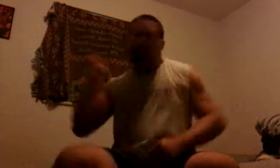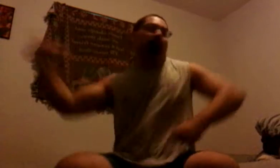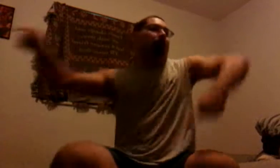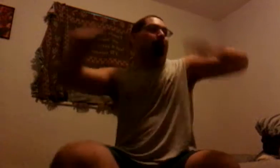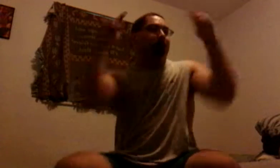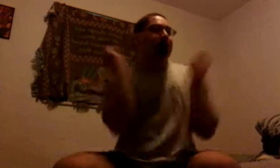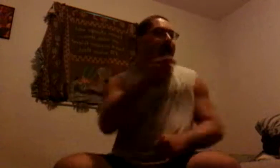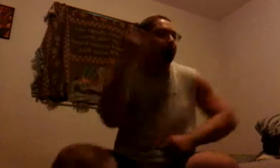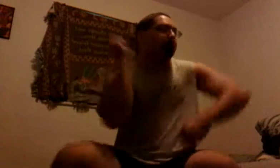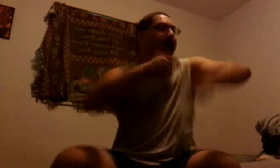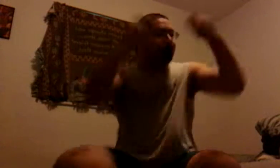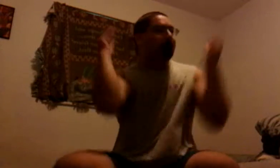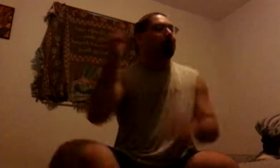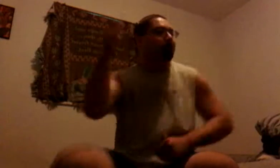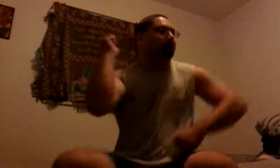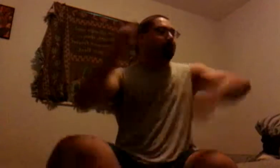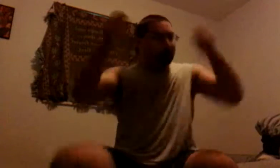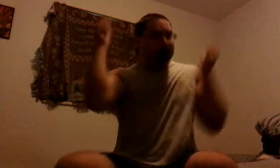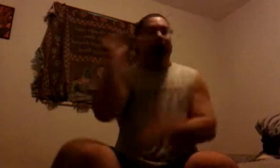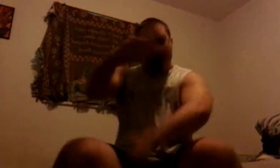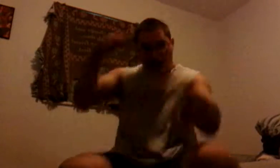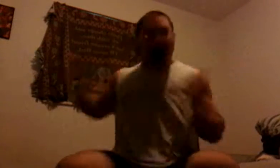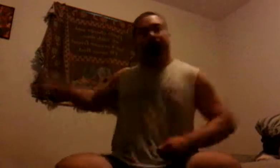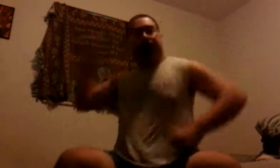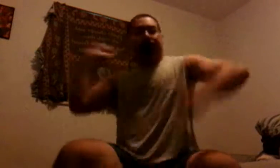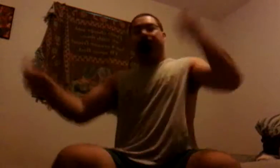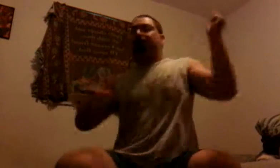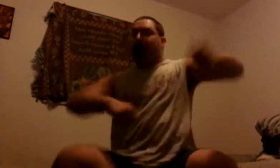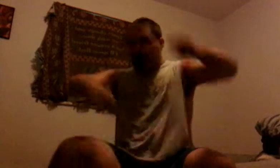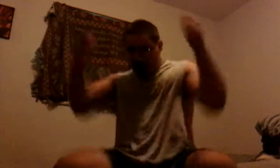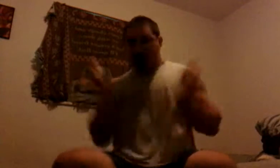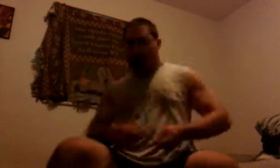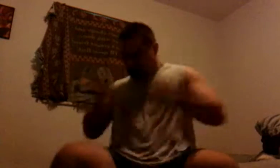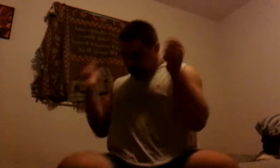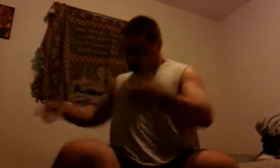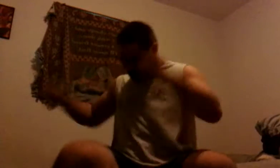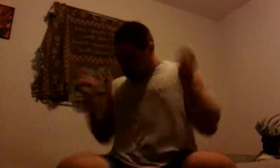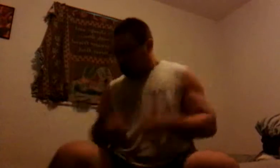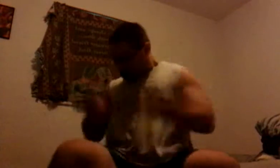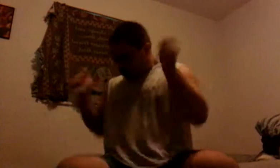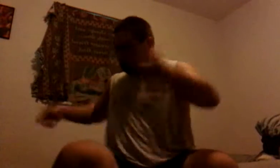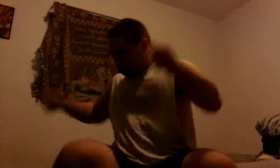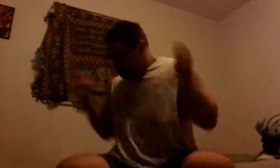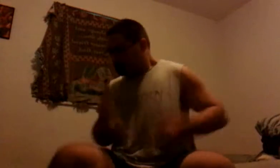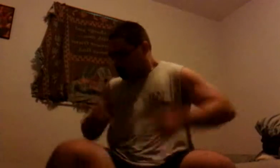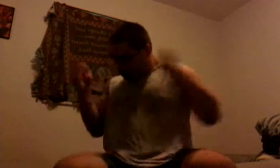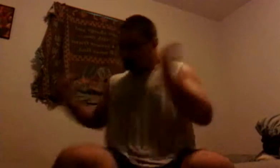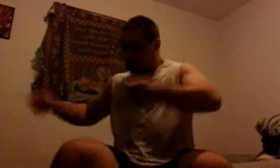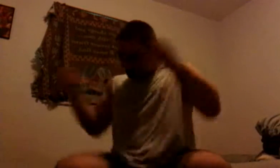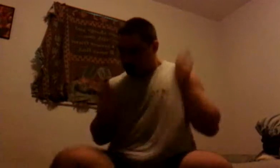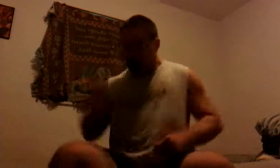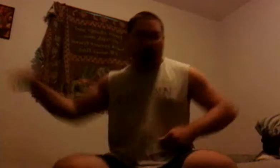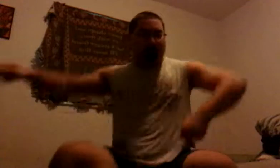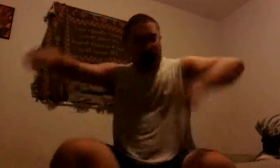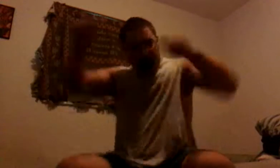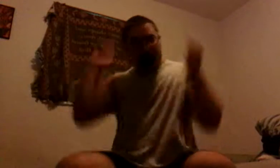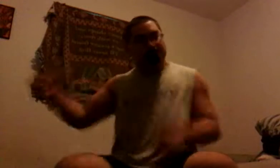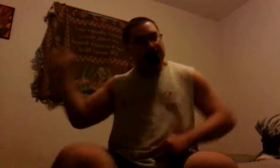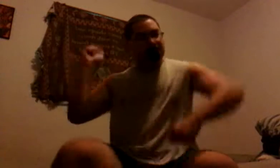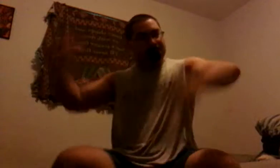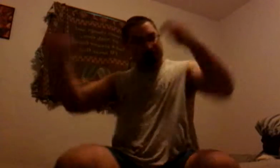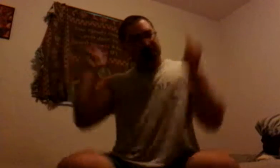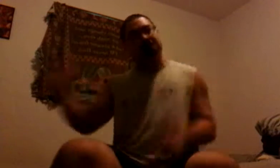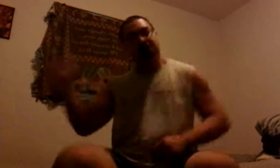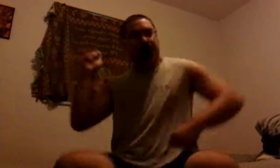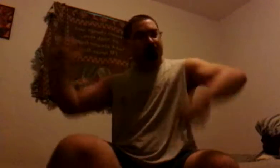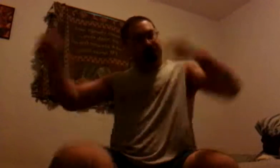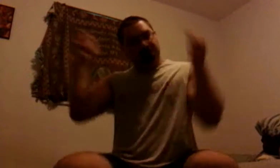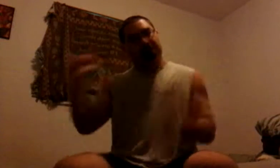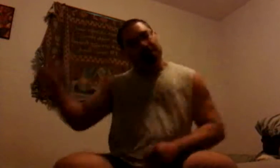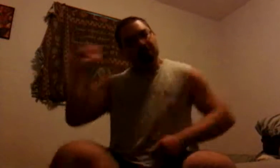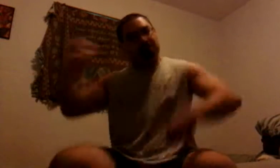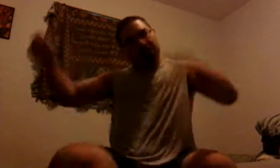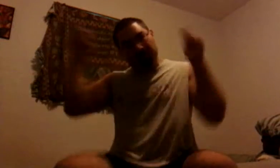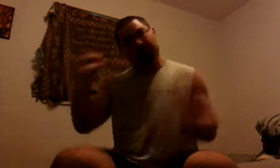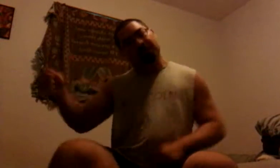The broken rules ain't here no more No more With my last plan I've taken